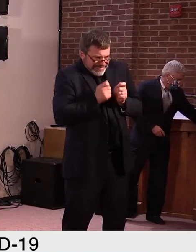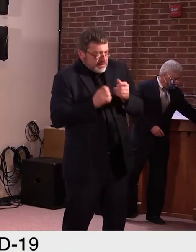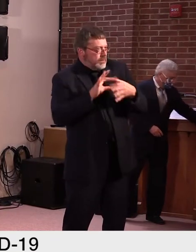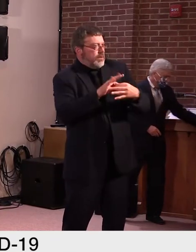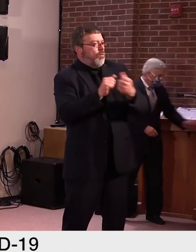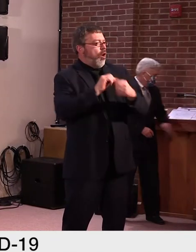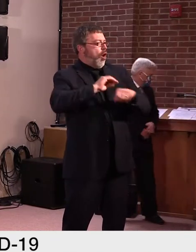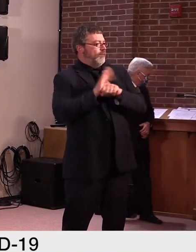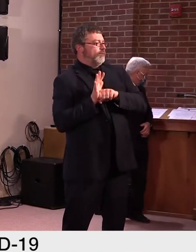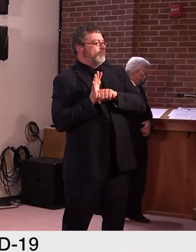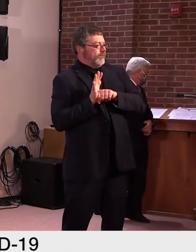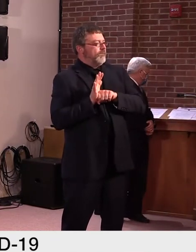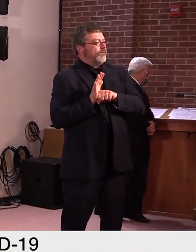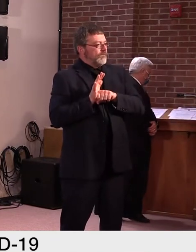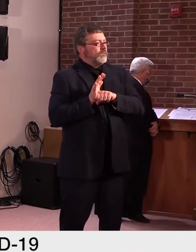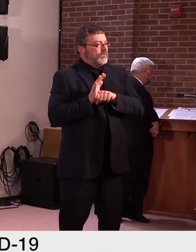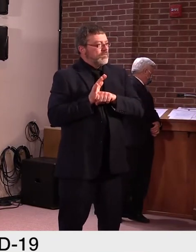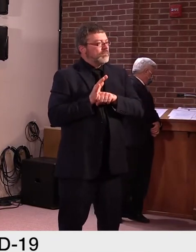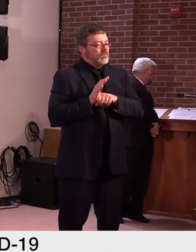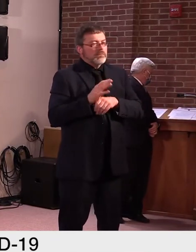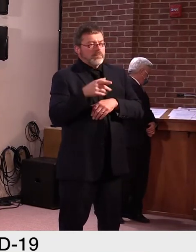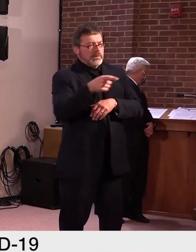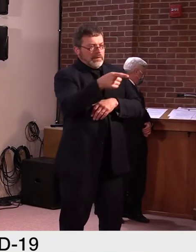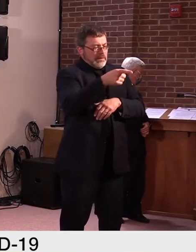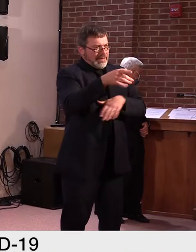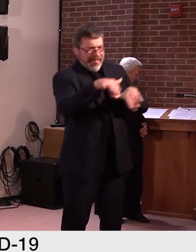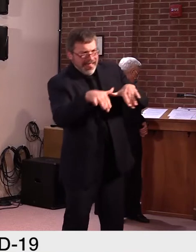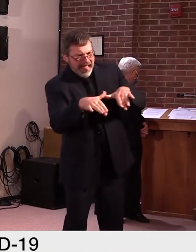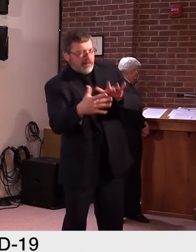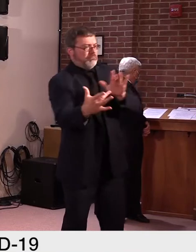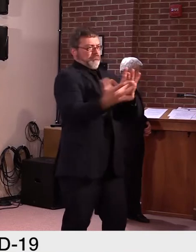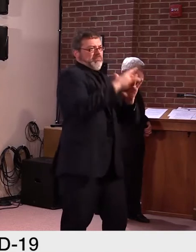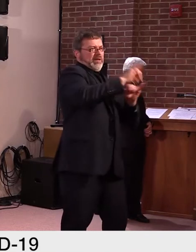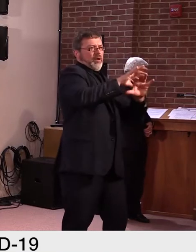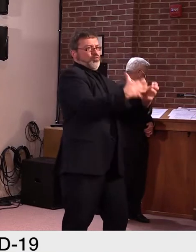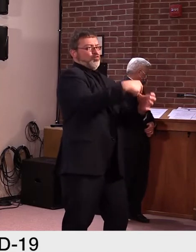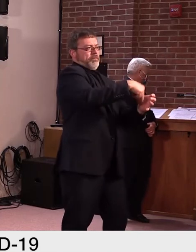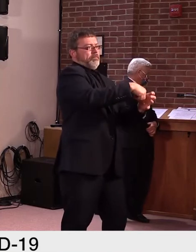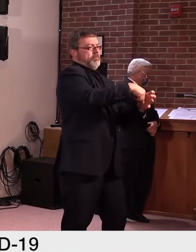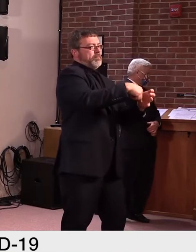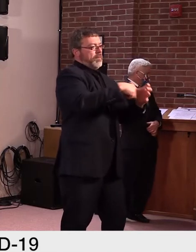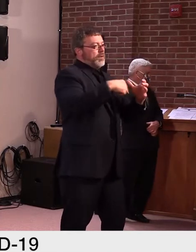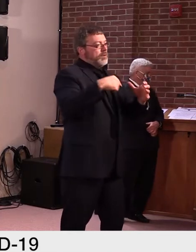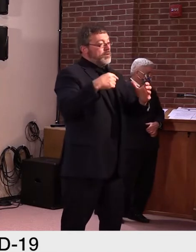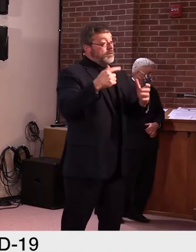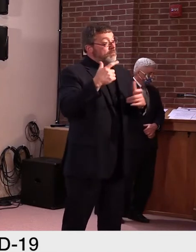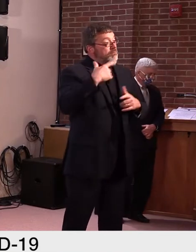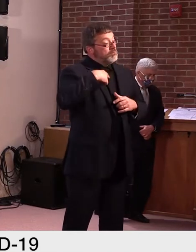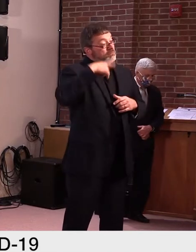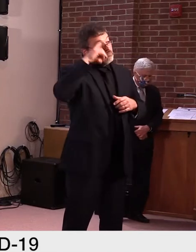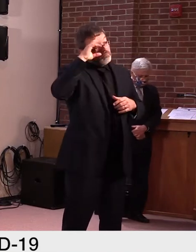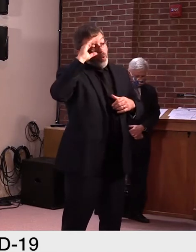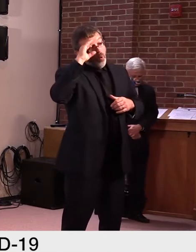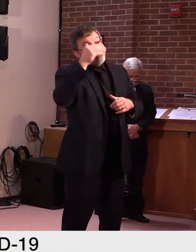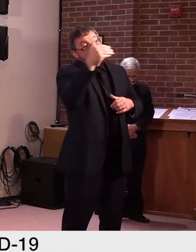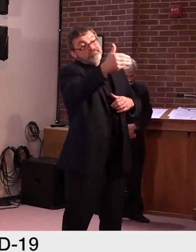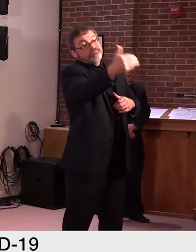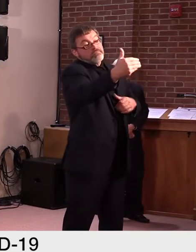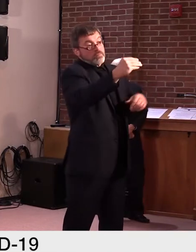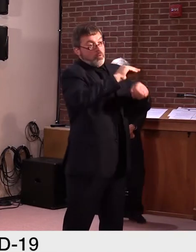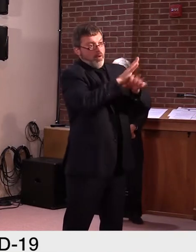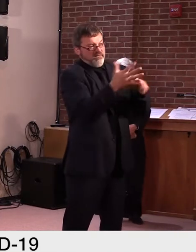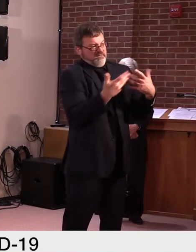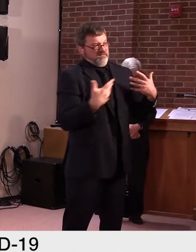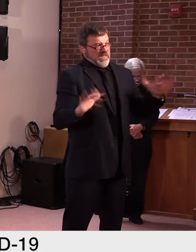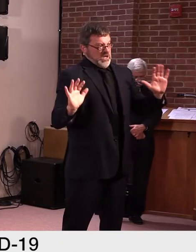also carry in, you know, once we are, once this is in our rear view mirror, hopefully they will have, um, made an adjustment that will enable them to be